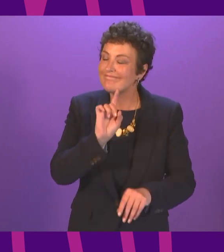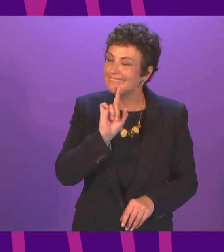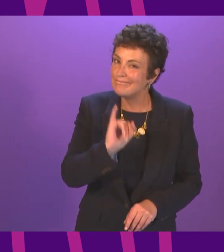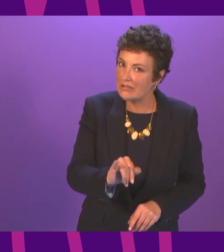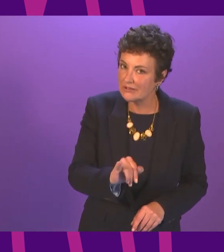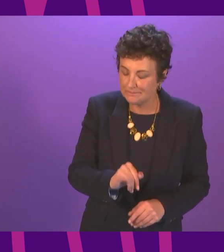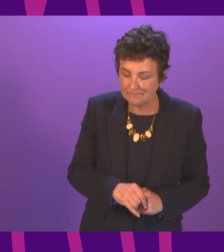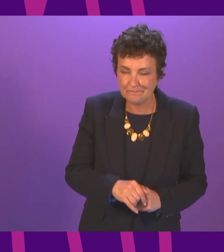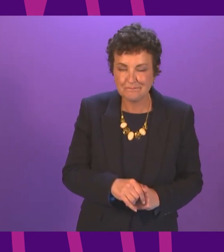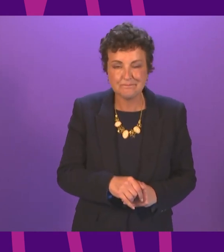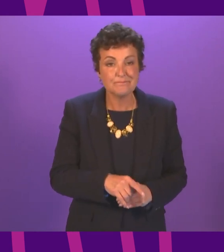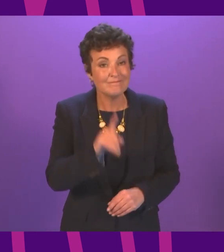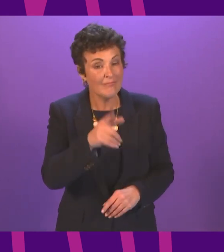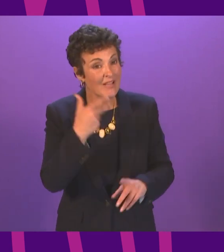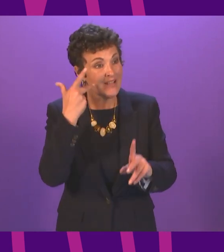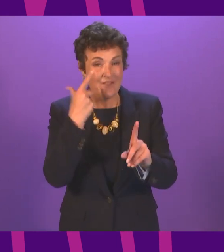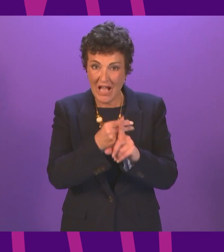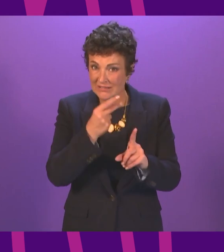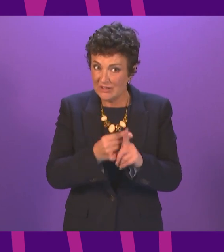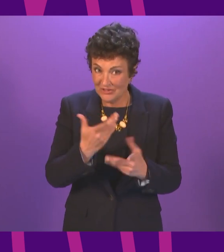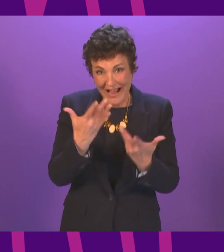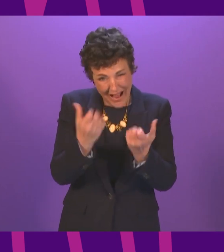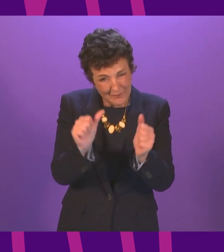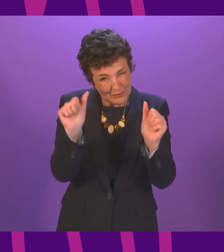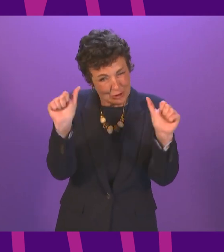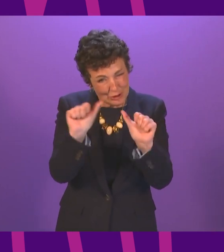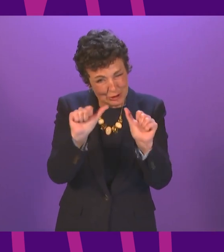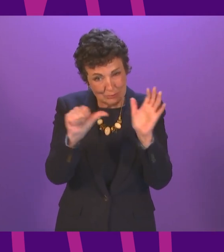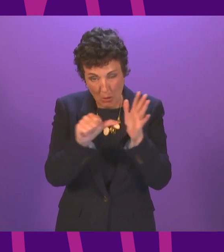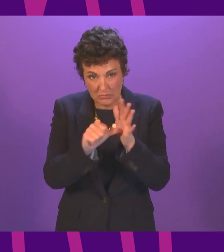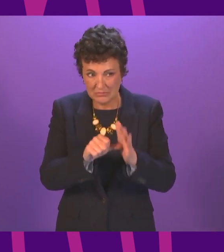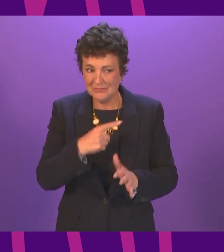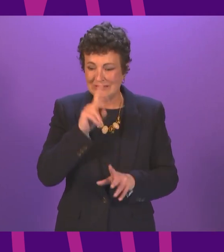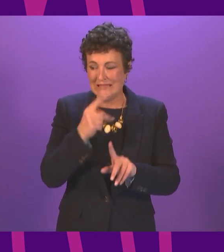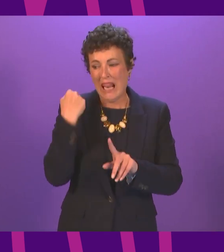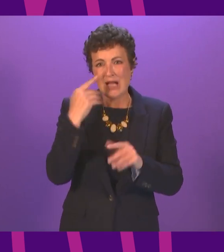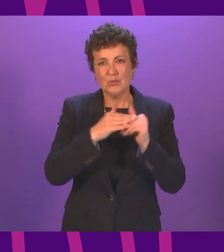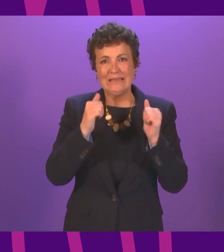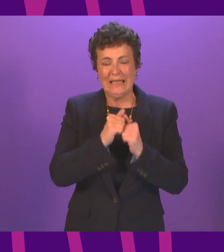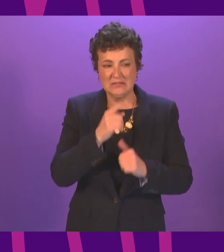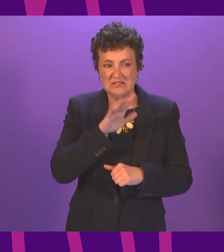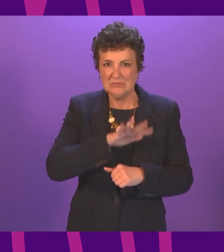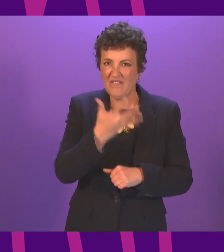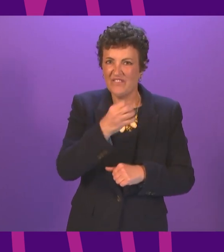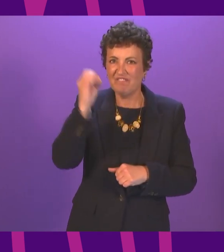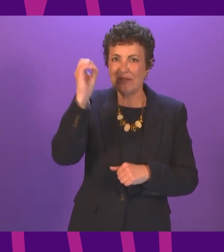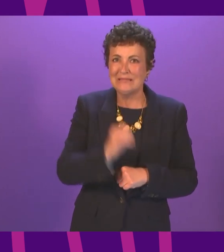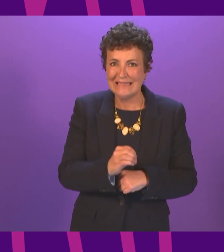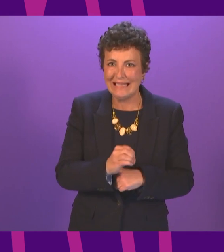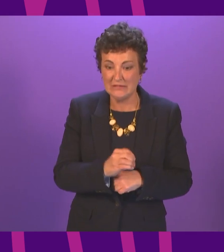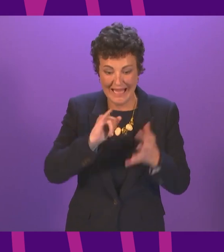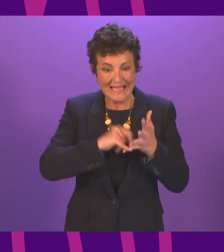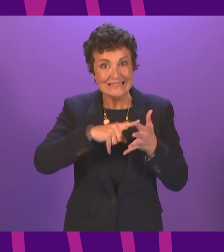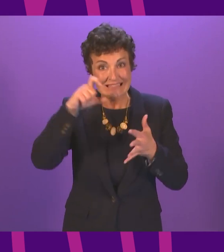difficulties. As I alluded to earlier, we saw last weekend that just one half of those who had been given appointments for vaccines at the